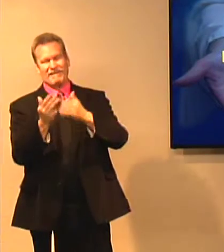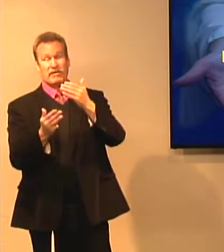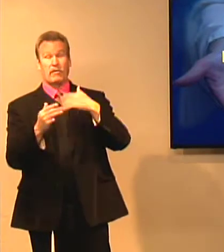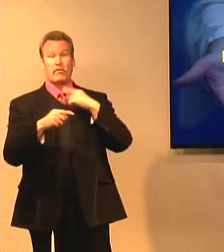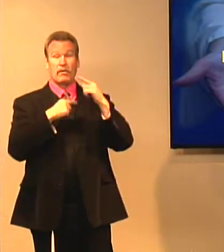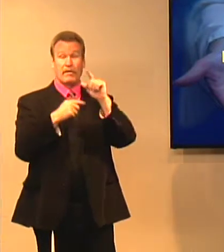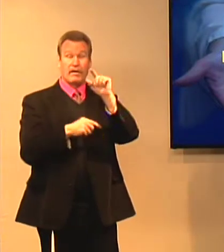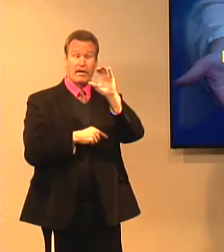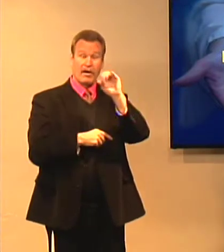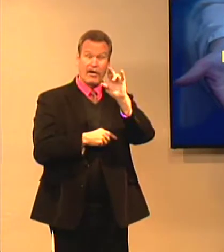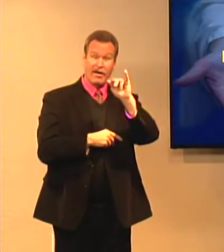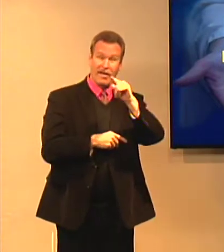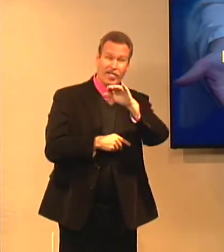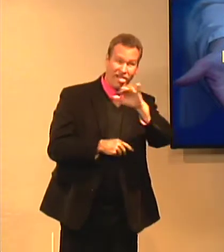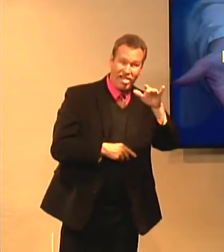And it's the gospel truth.